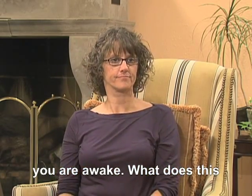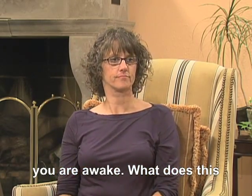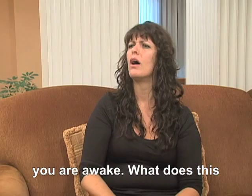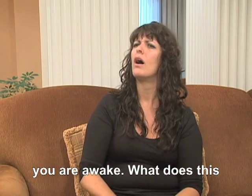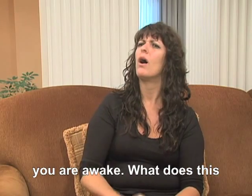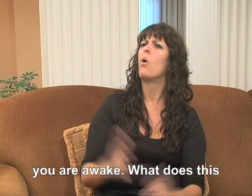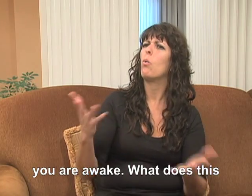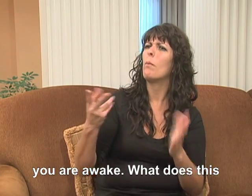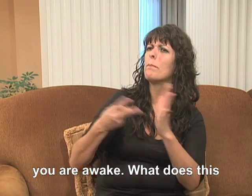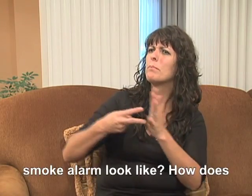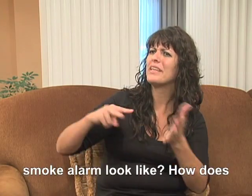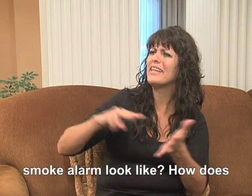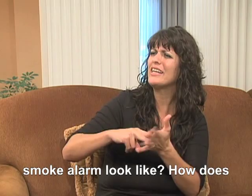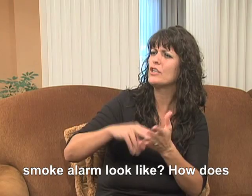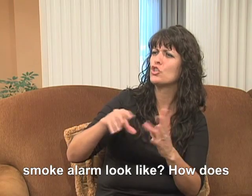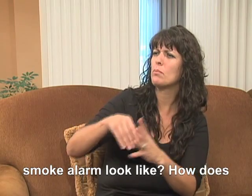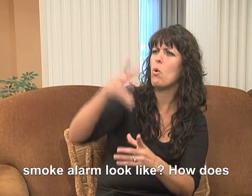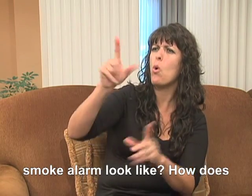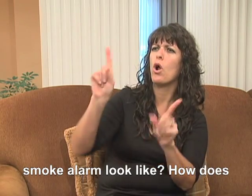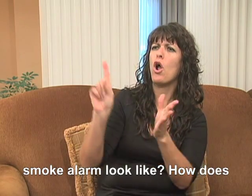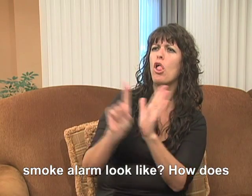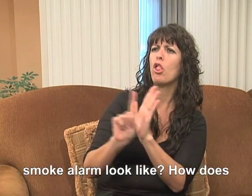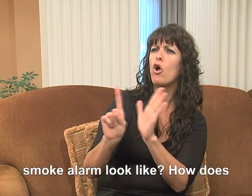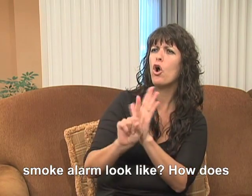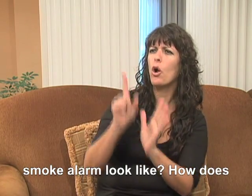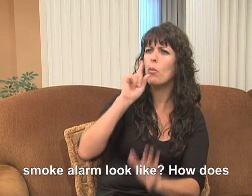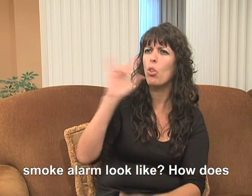What does this smoke alarm look like? How does it work?